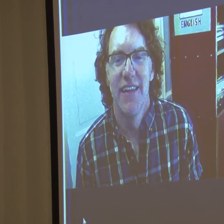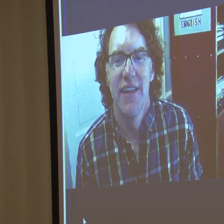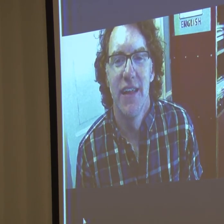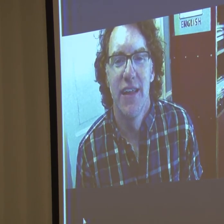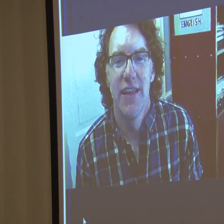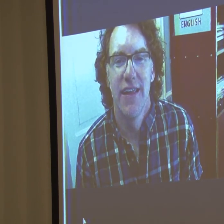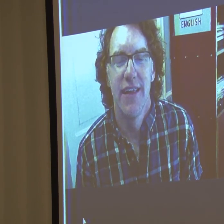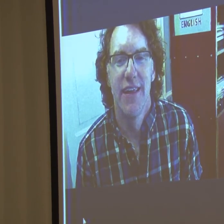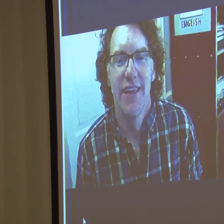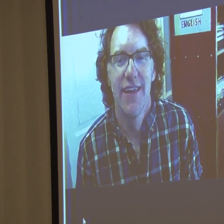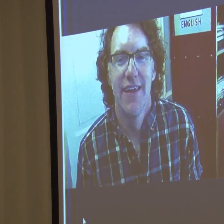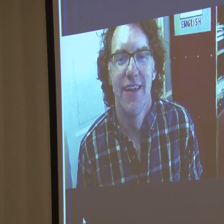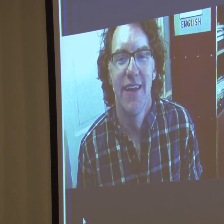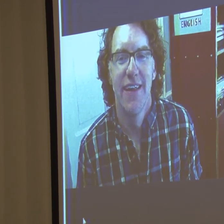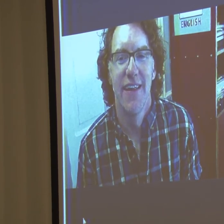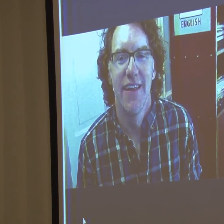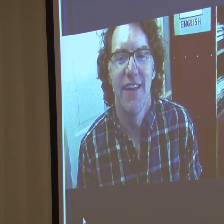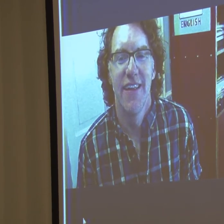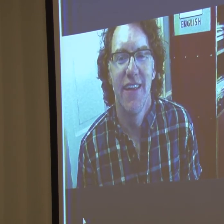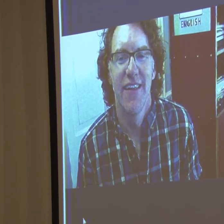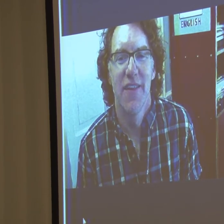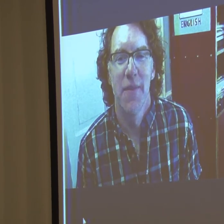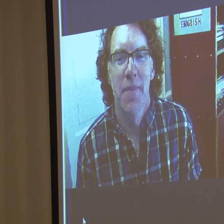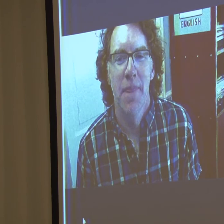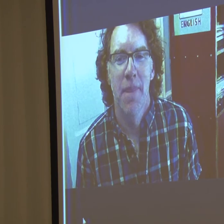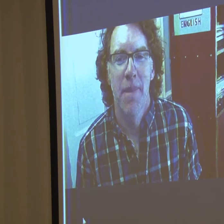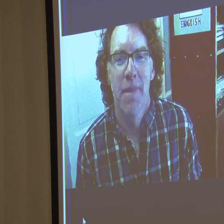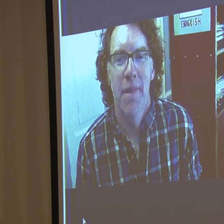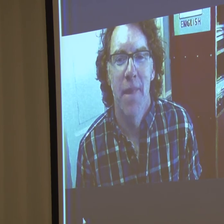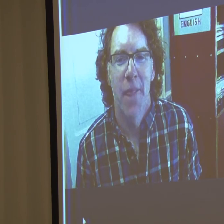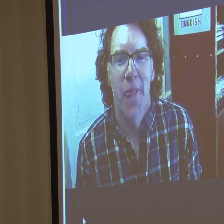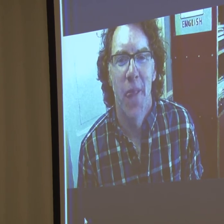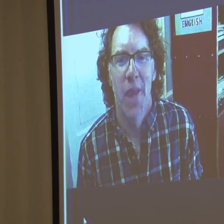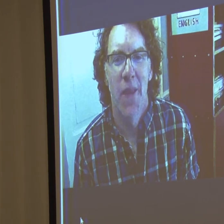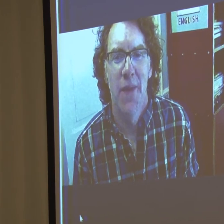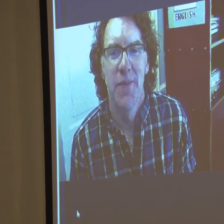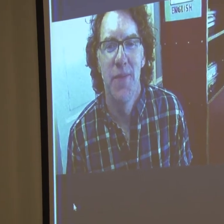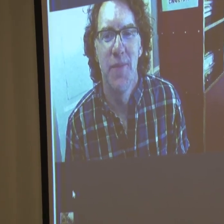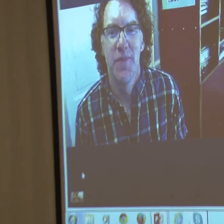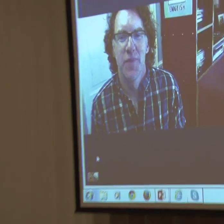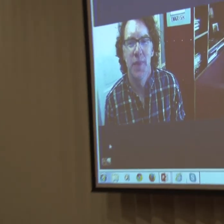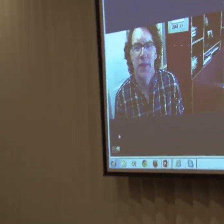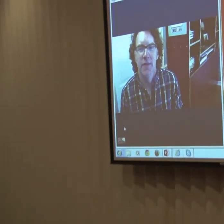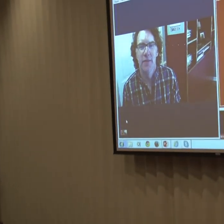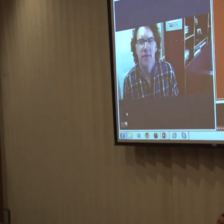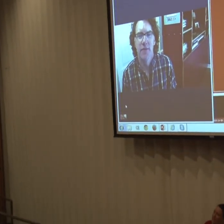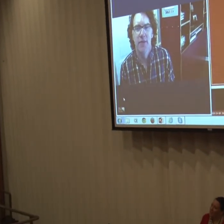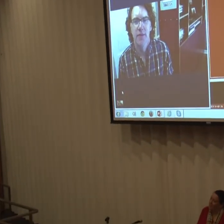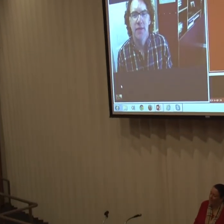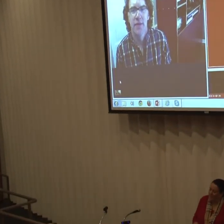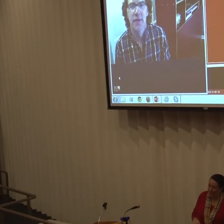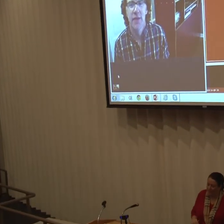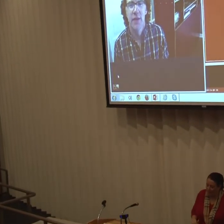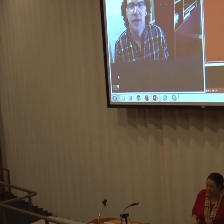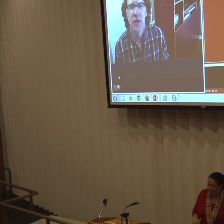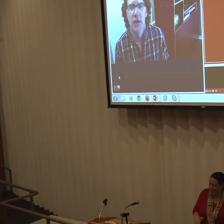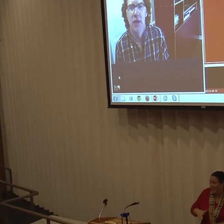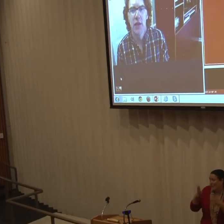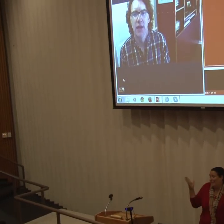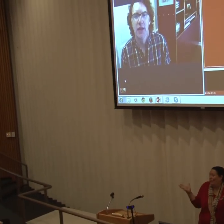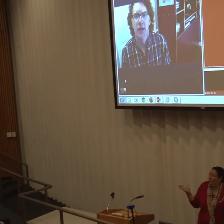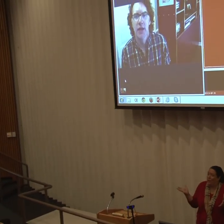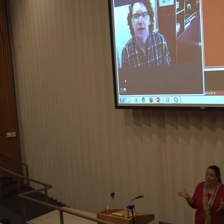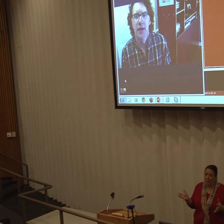So, I'm just going to address this question as well because if it was a question about Matt or Art, I would sit here and not say anything.